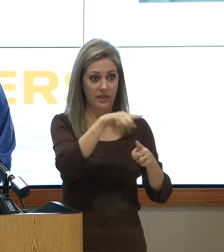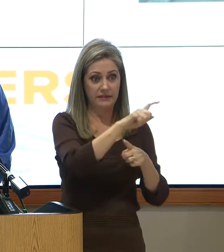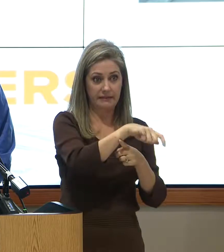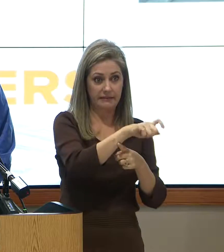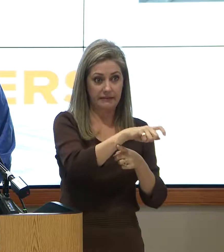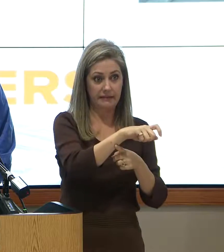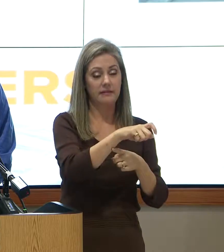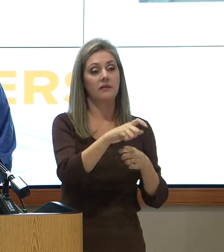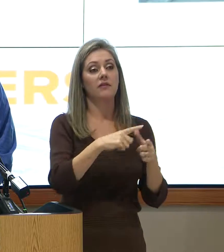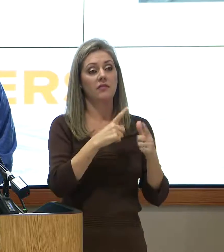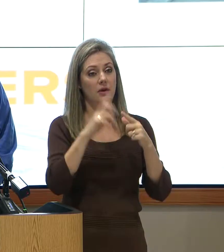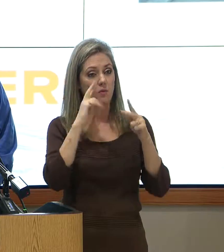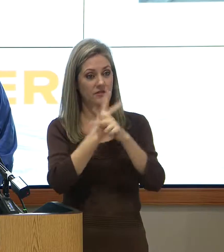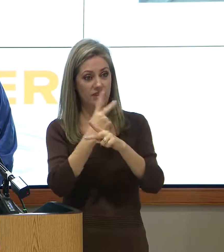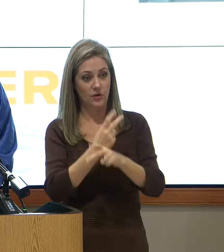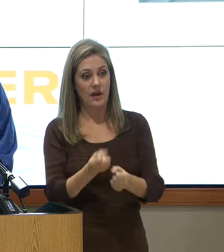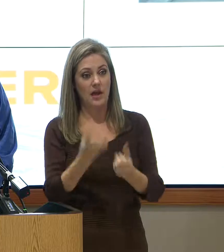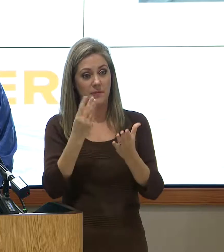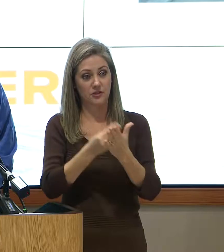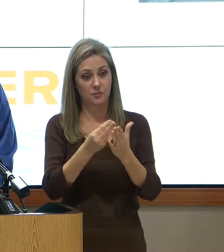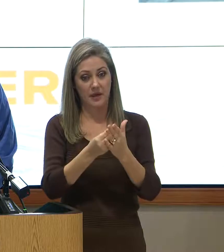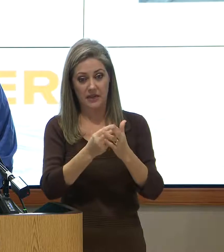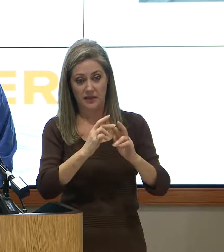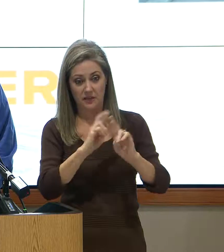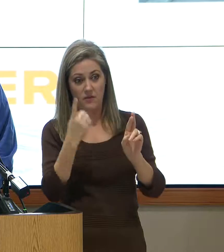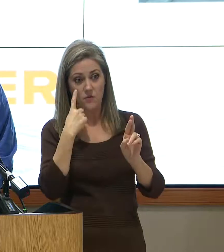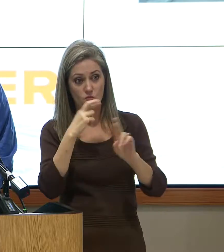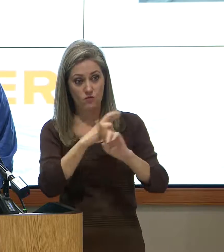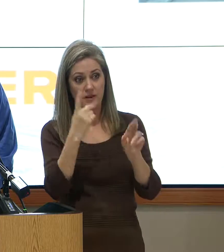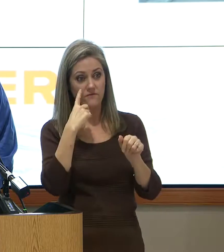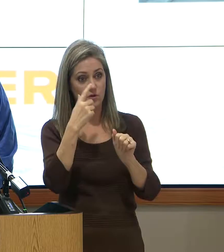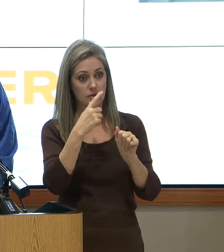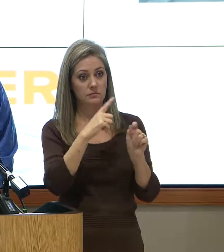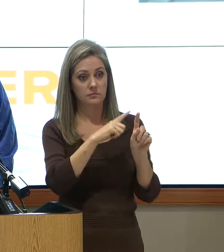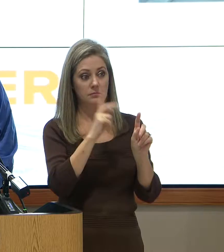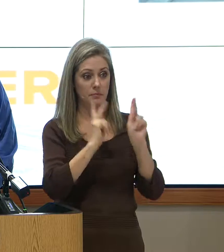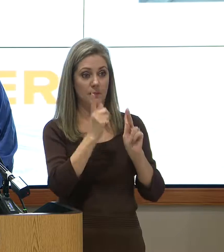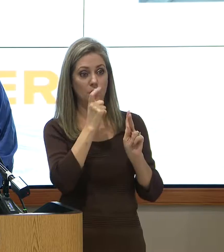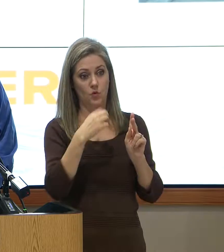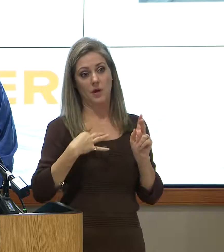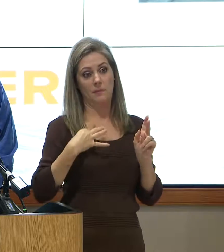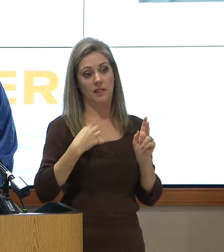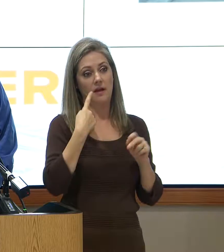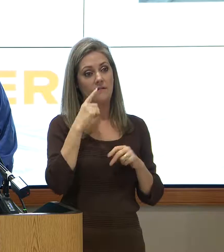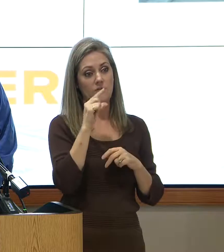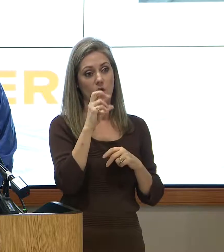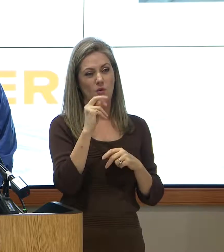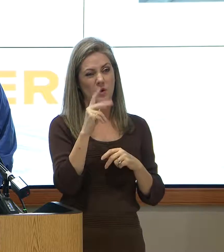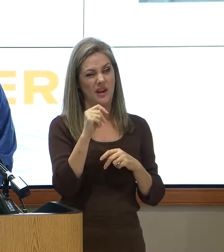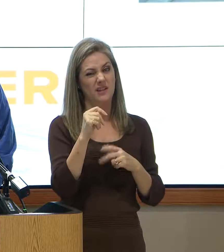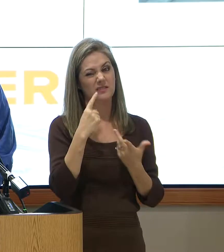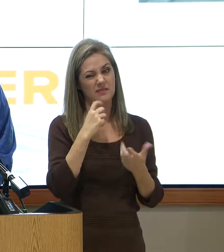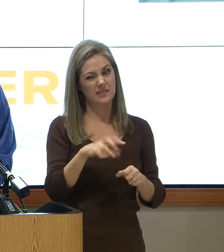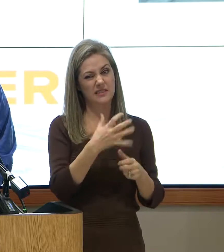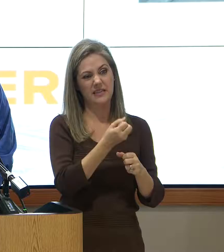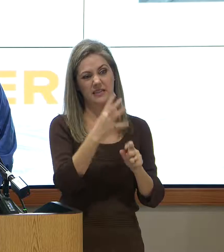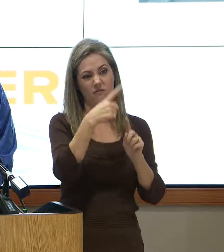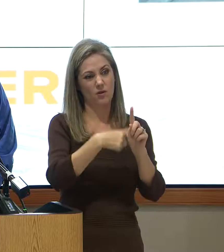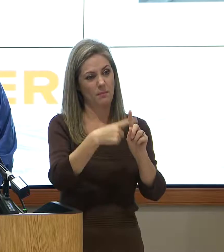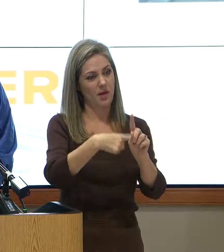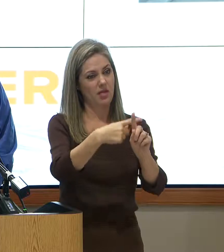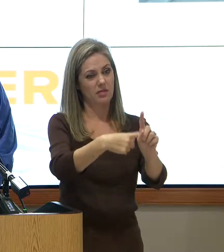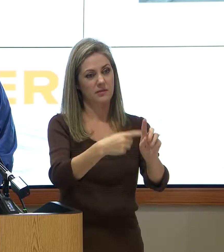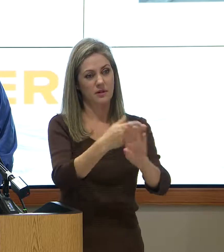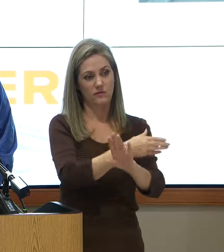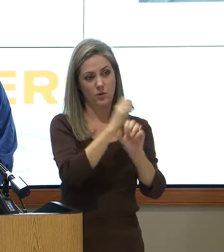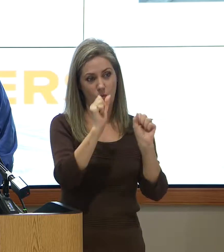established, and then they're going to figure out how much money is available for the different applicants who apply for that grant. And that's going to take us several months before we find out